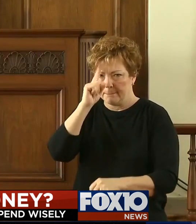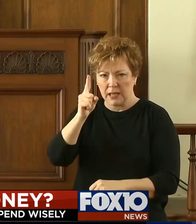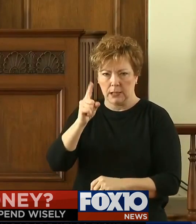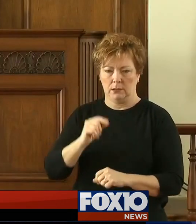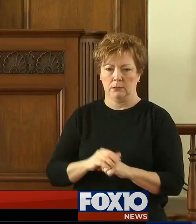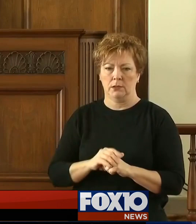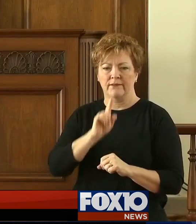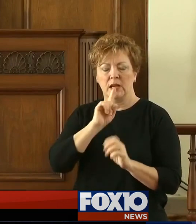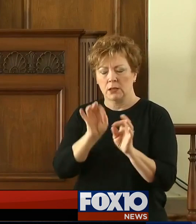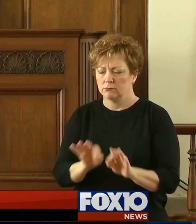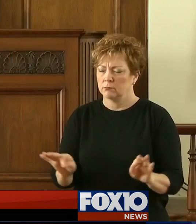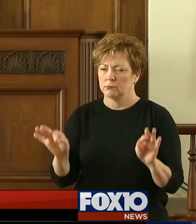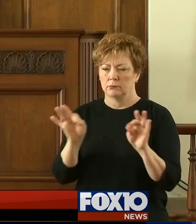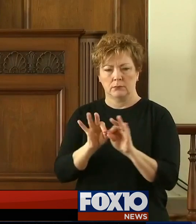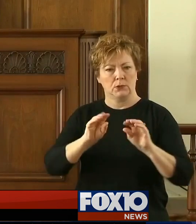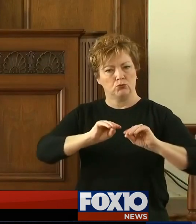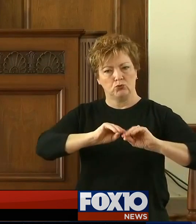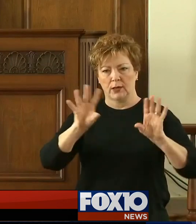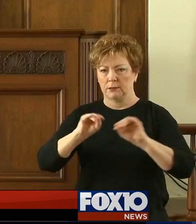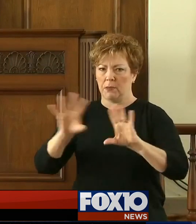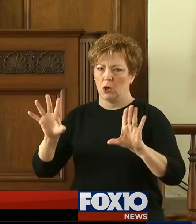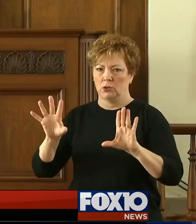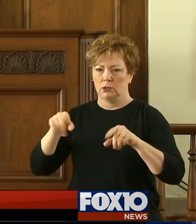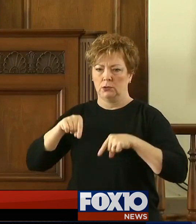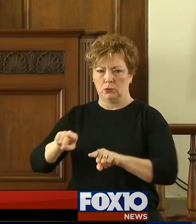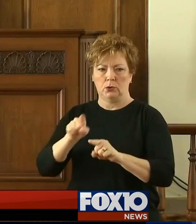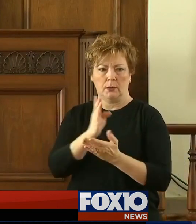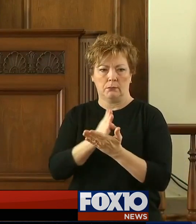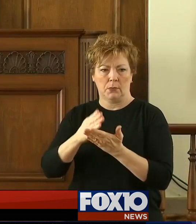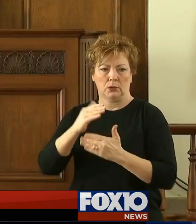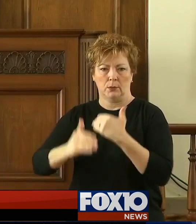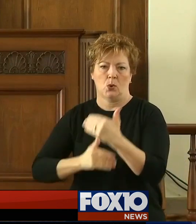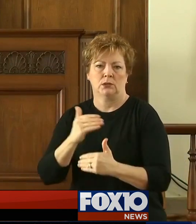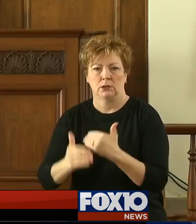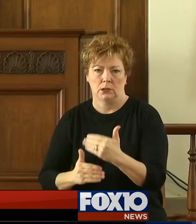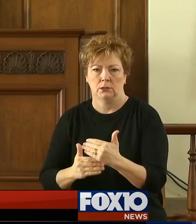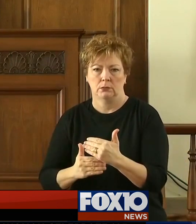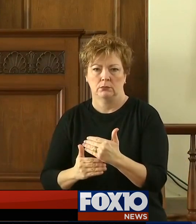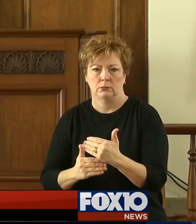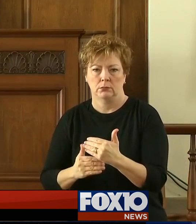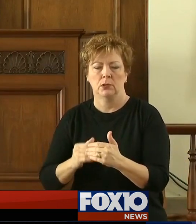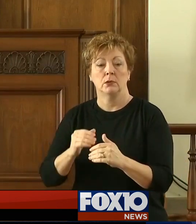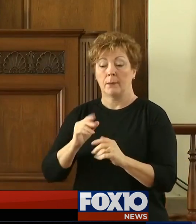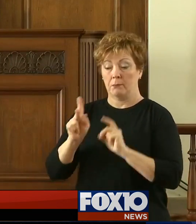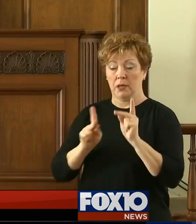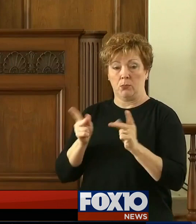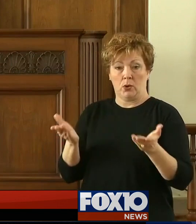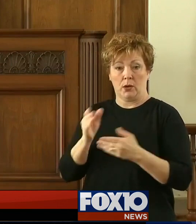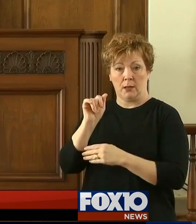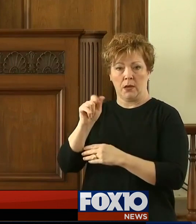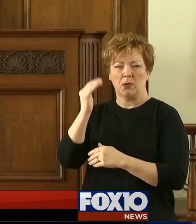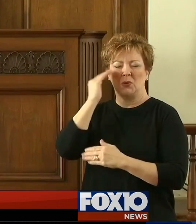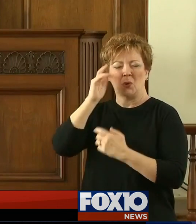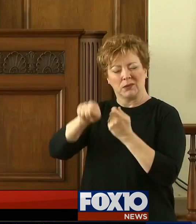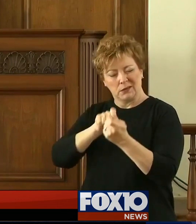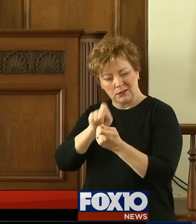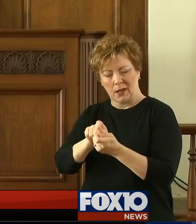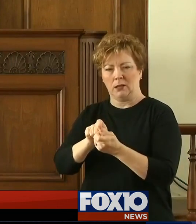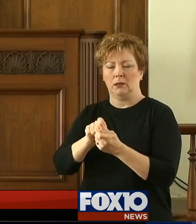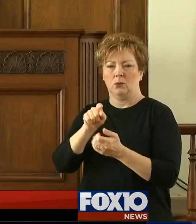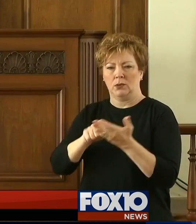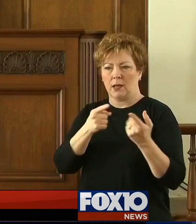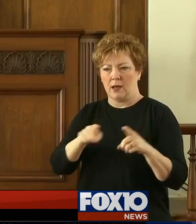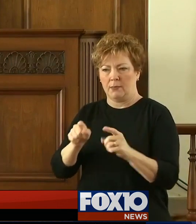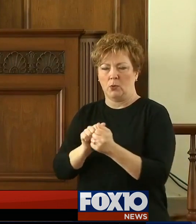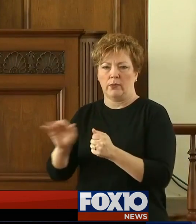that we have transparency in the budget process for the people of Alabama to know exactly where the money is going. It's